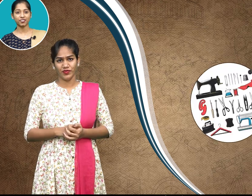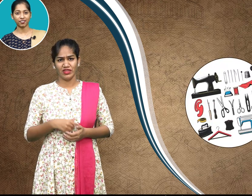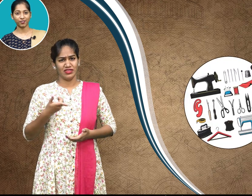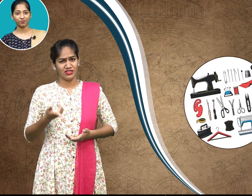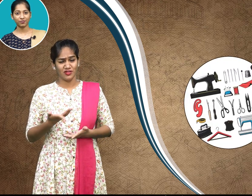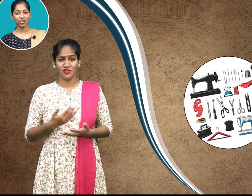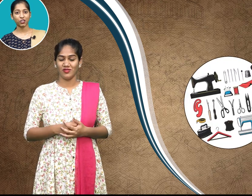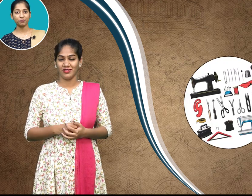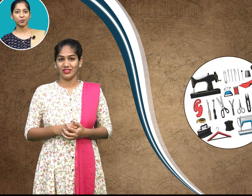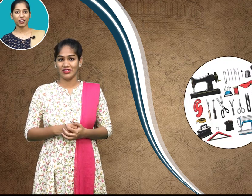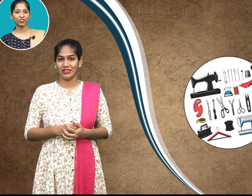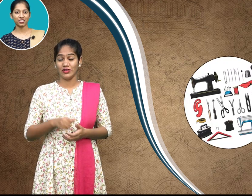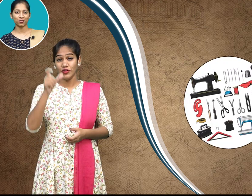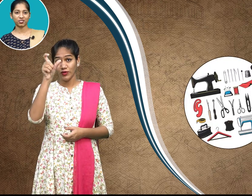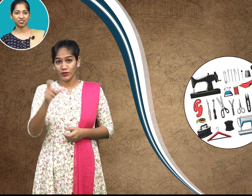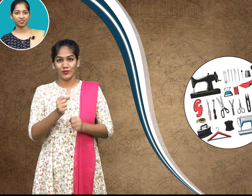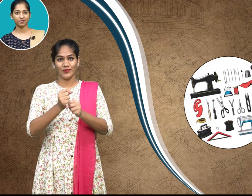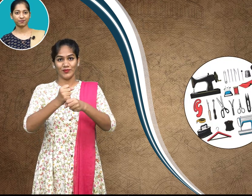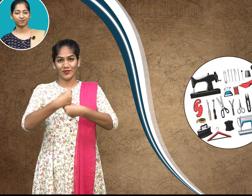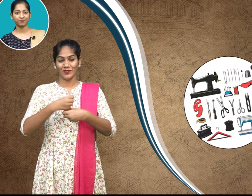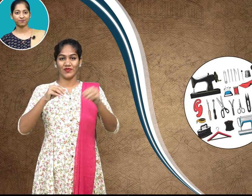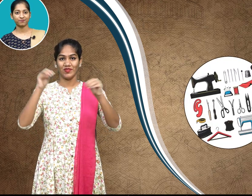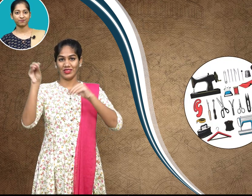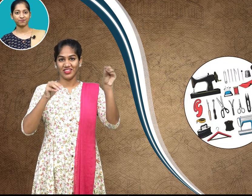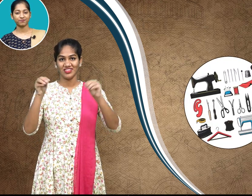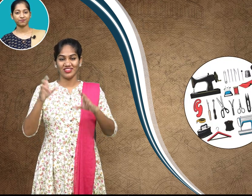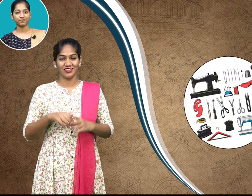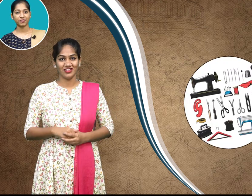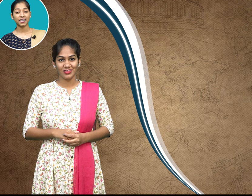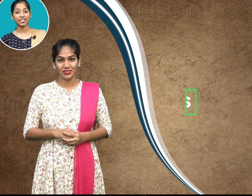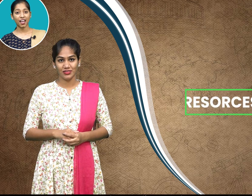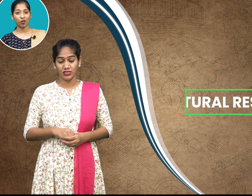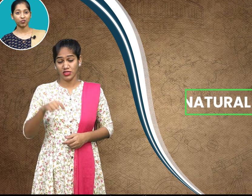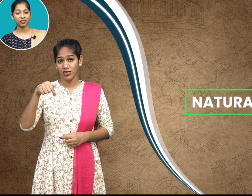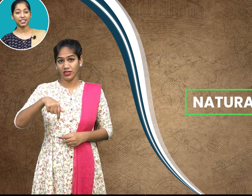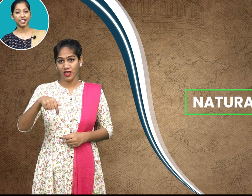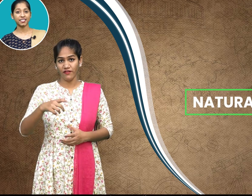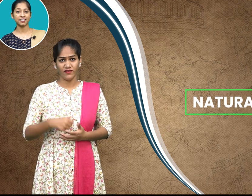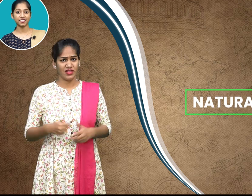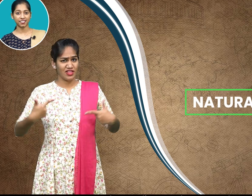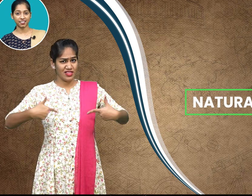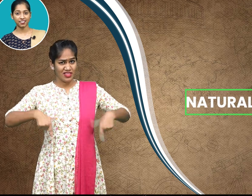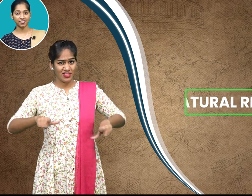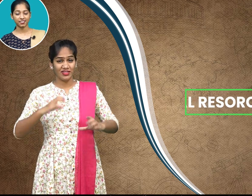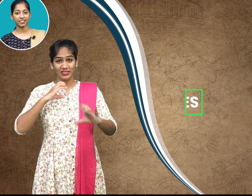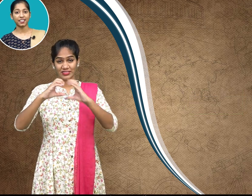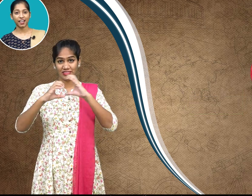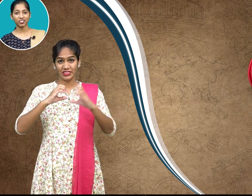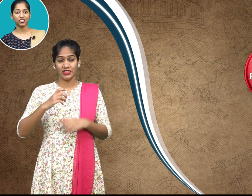a human made resource now let us discuss the natural